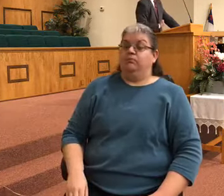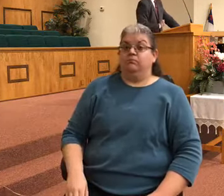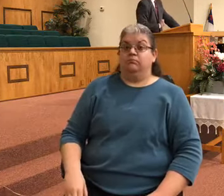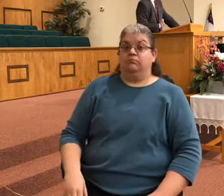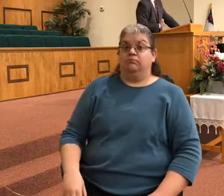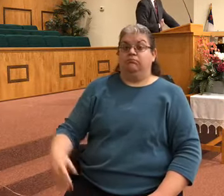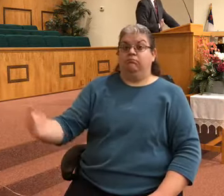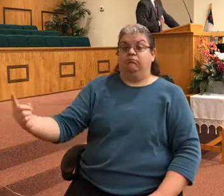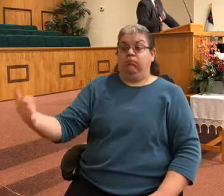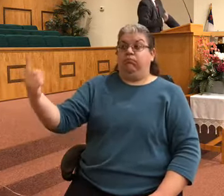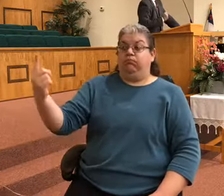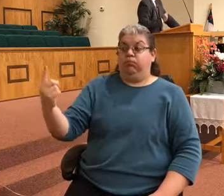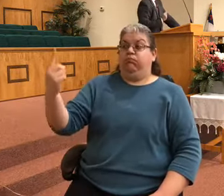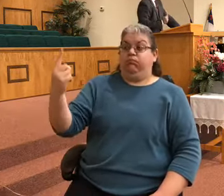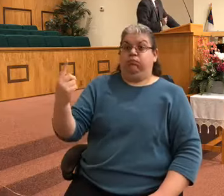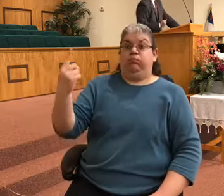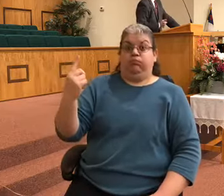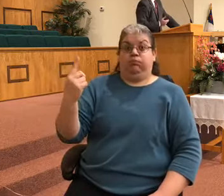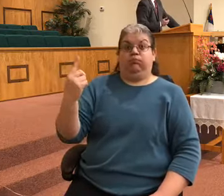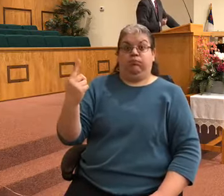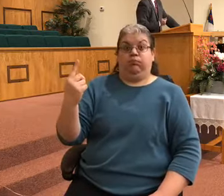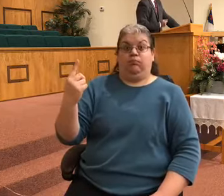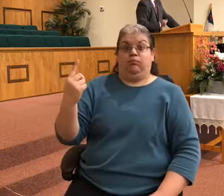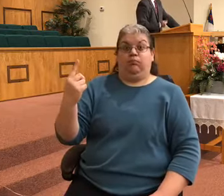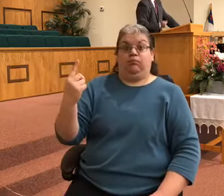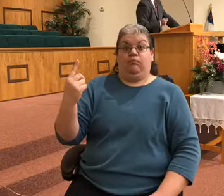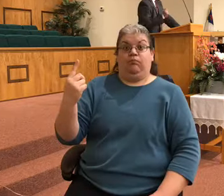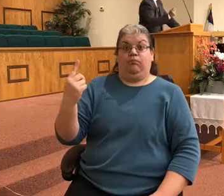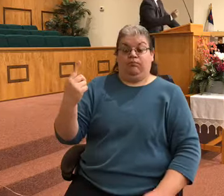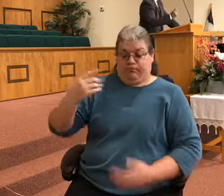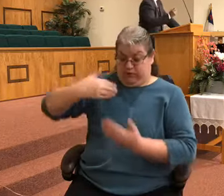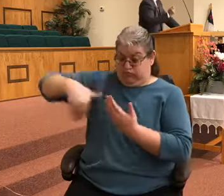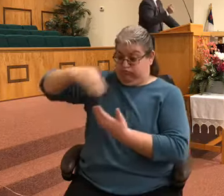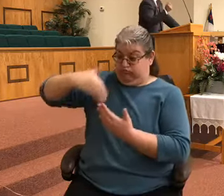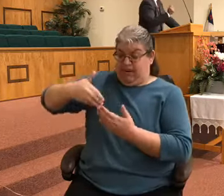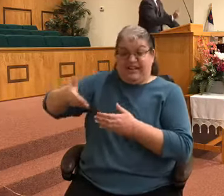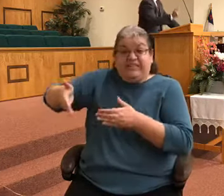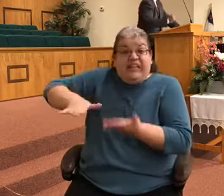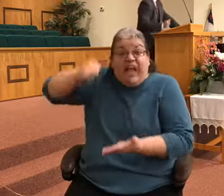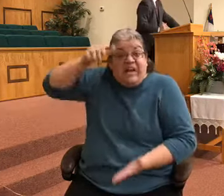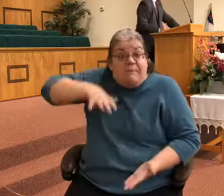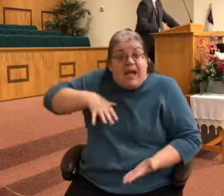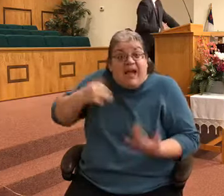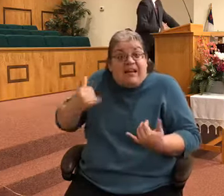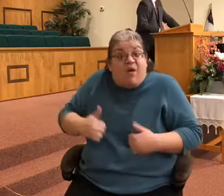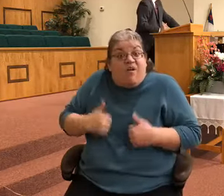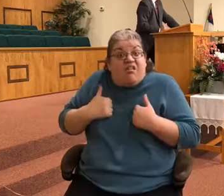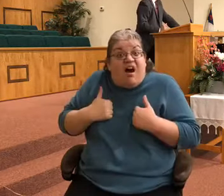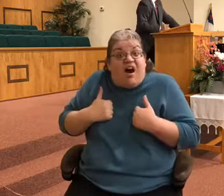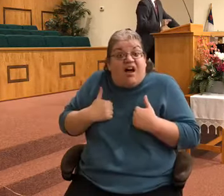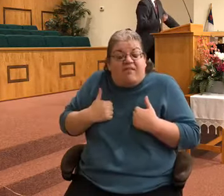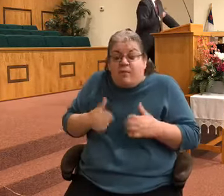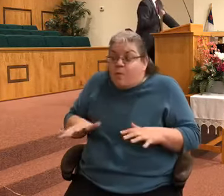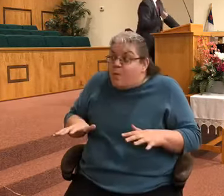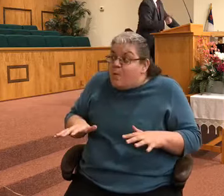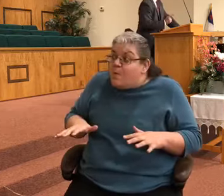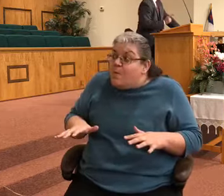that tomb, walking out of that tomb with grave clothes. A dead man, now alive, because of an encounter